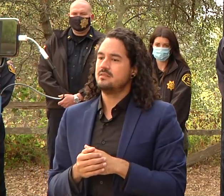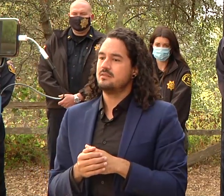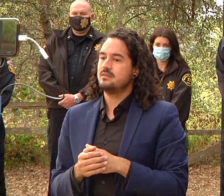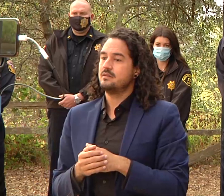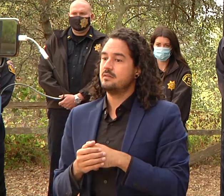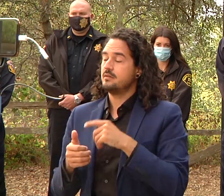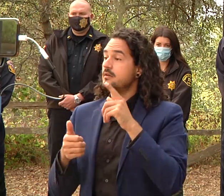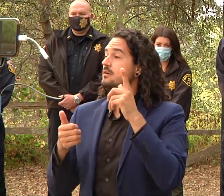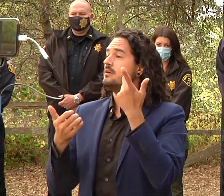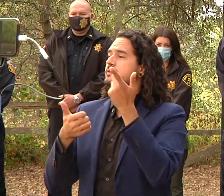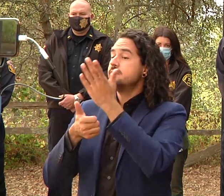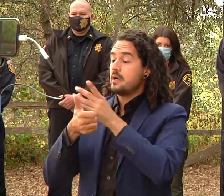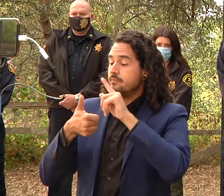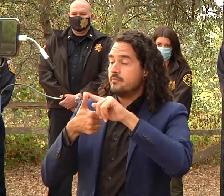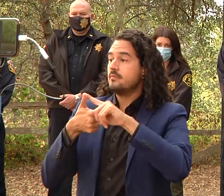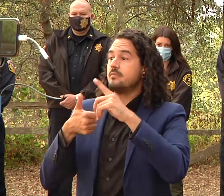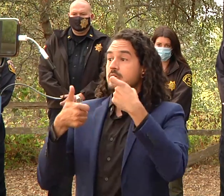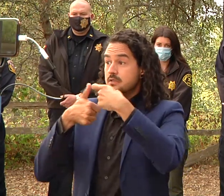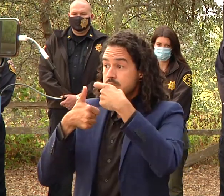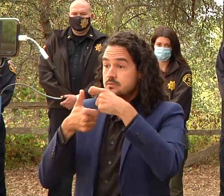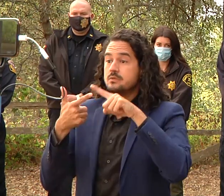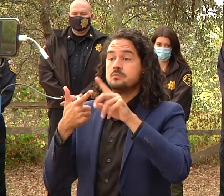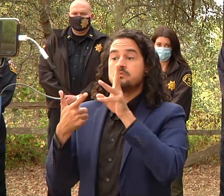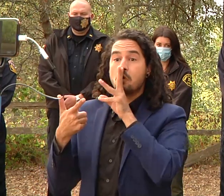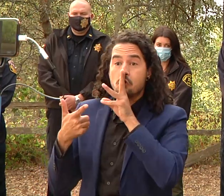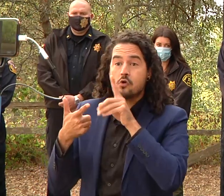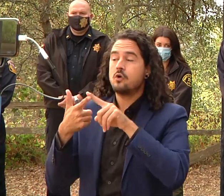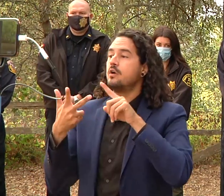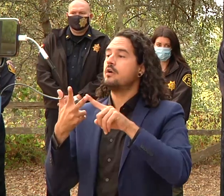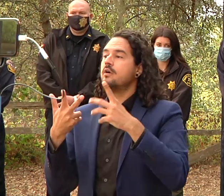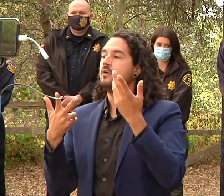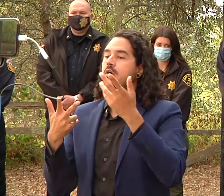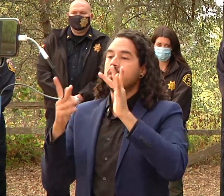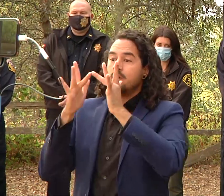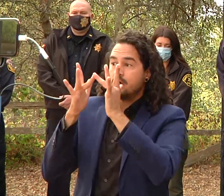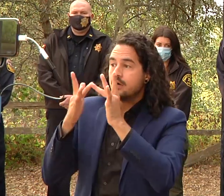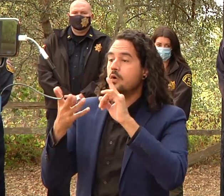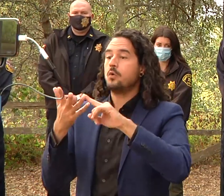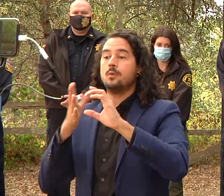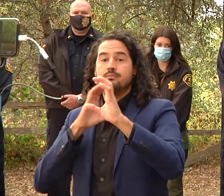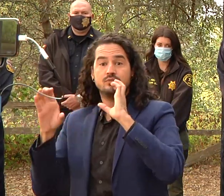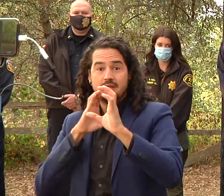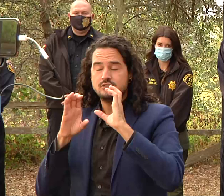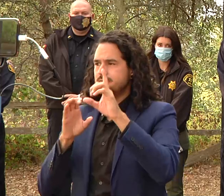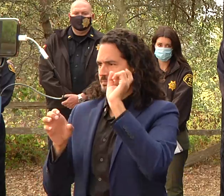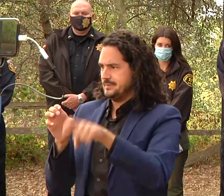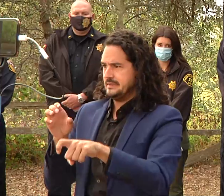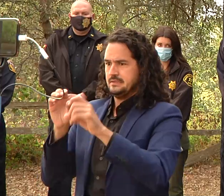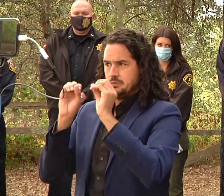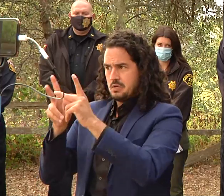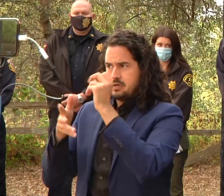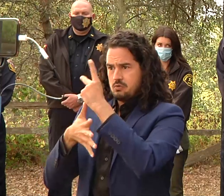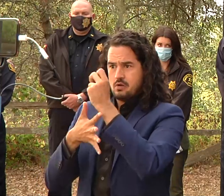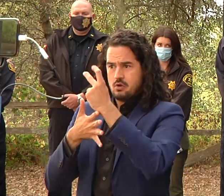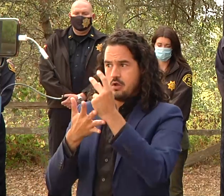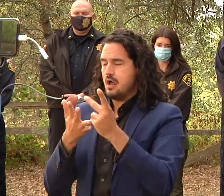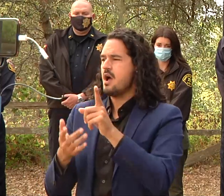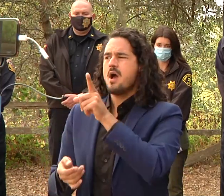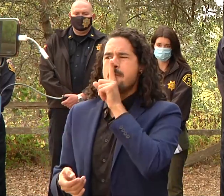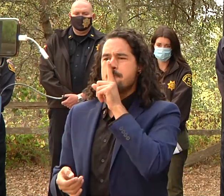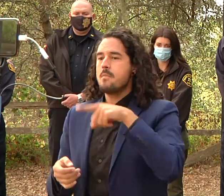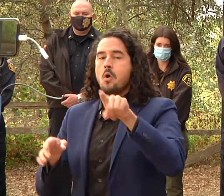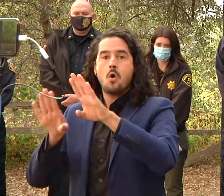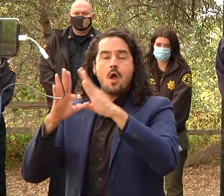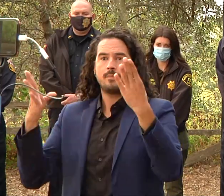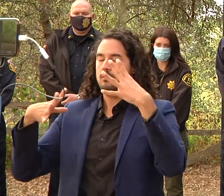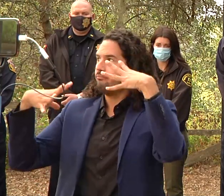have water they have the necessary utilities and so forth in place so that they're not coming home and it's dark and they don't have power and all